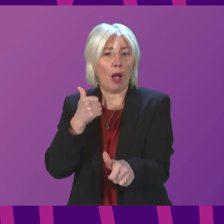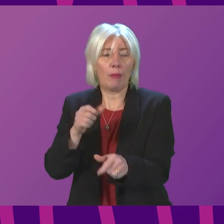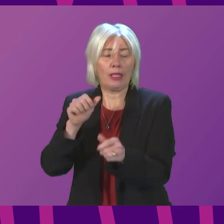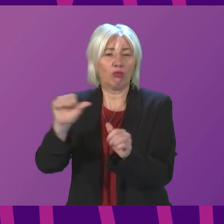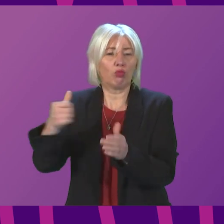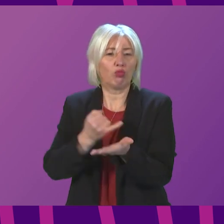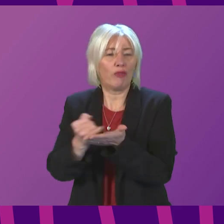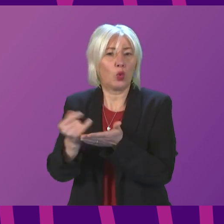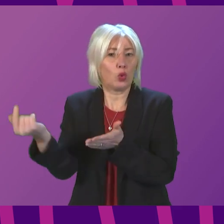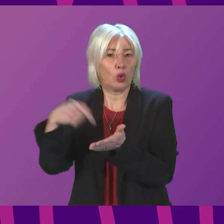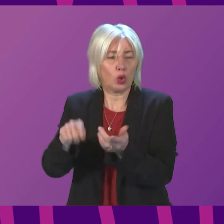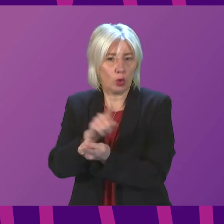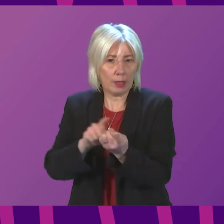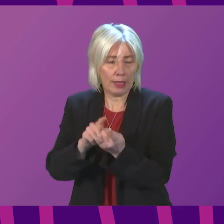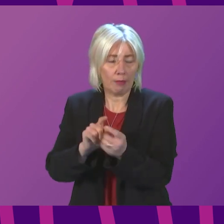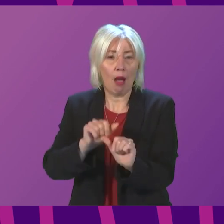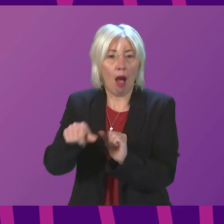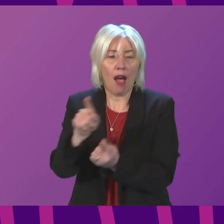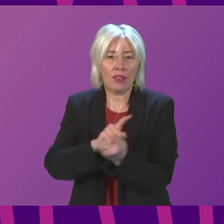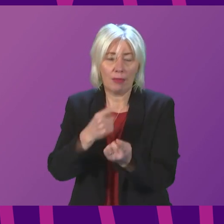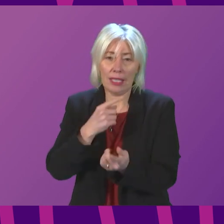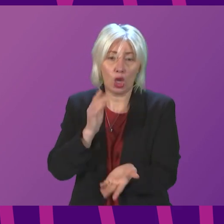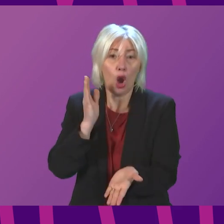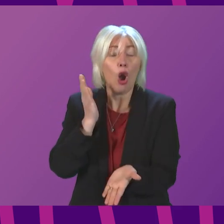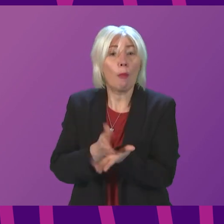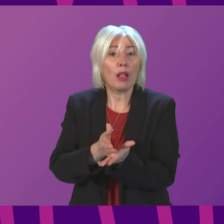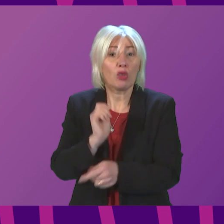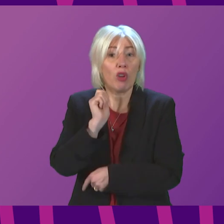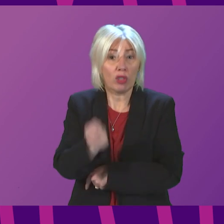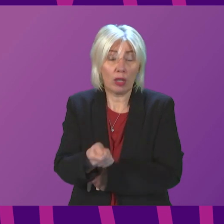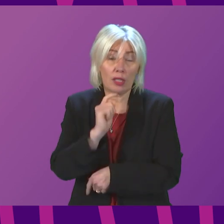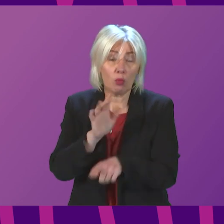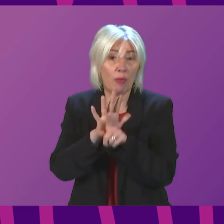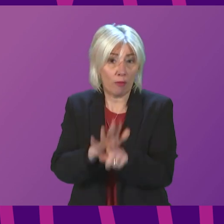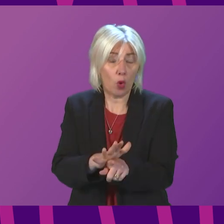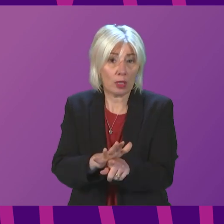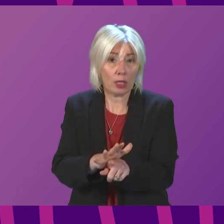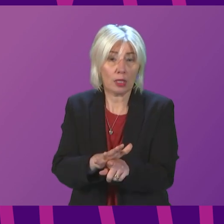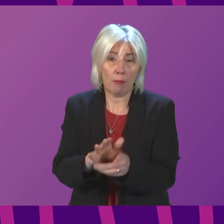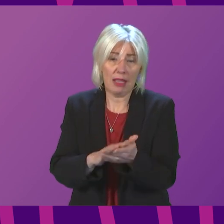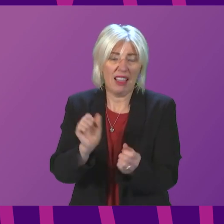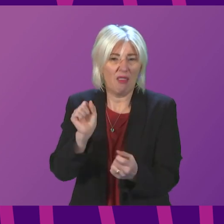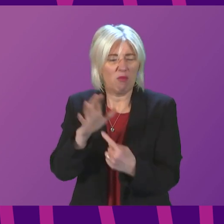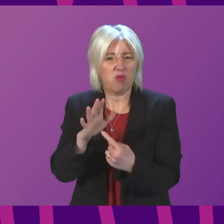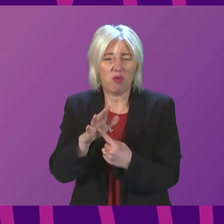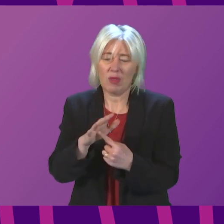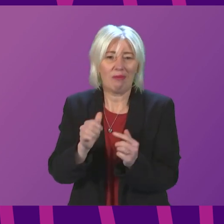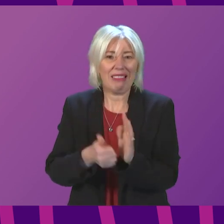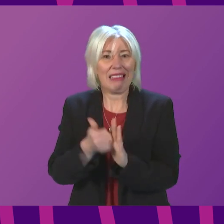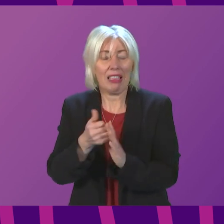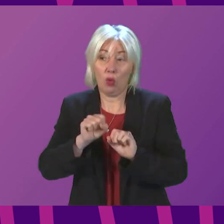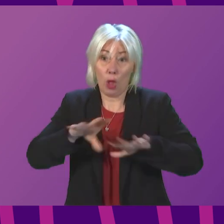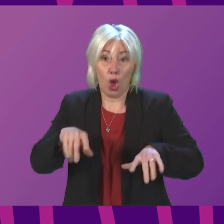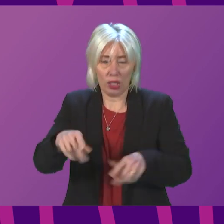conclusion of that meeting left us all very concerned that compulsory redundancies will be forced on the workforce, which could result in vital skills being lost to the economy.